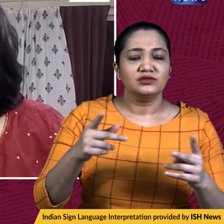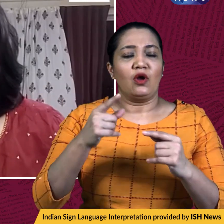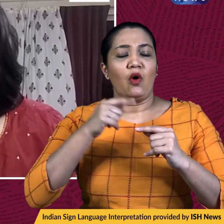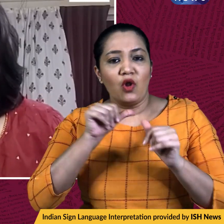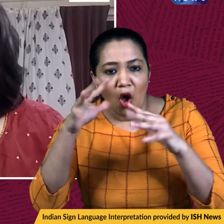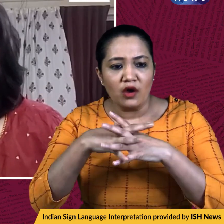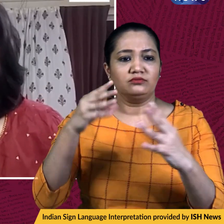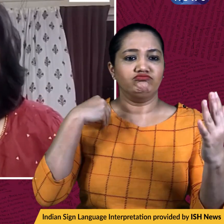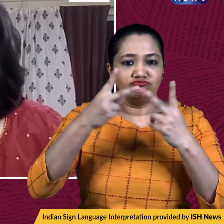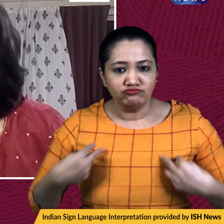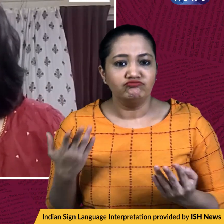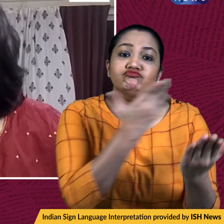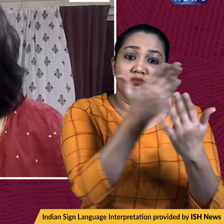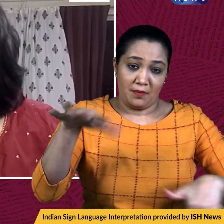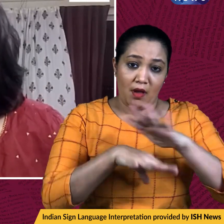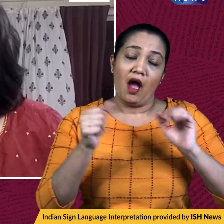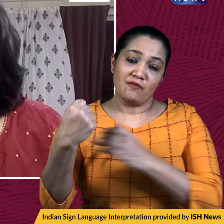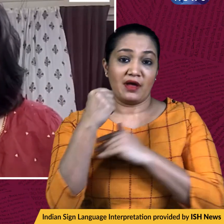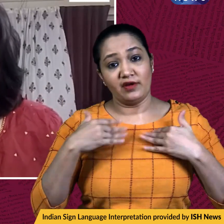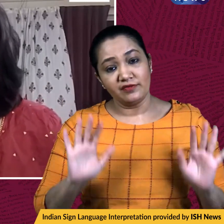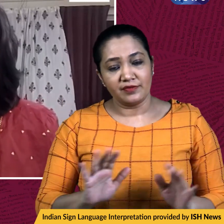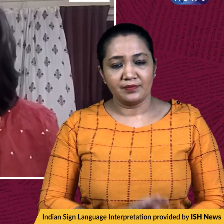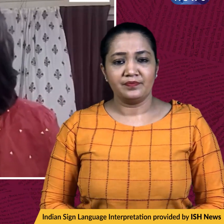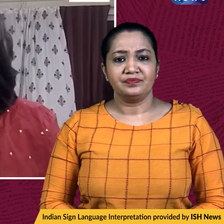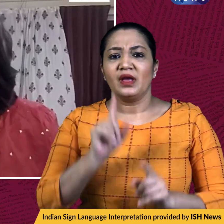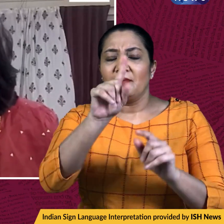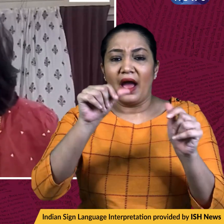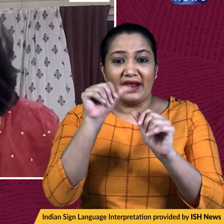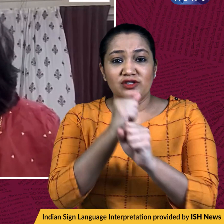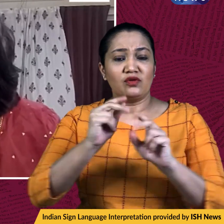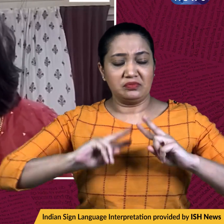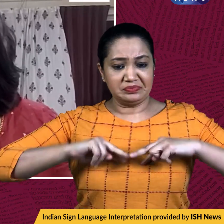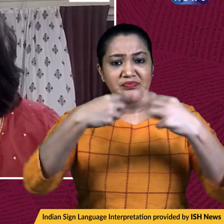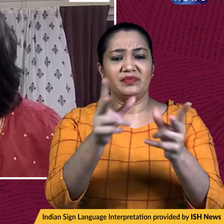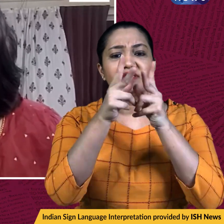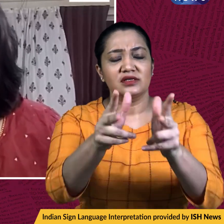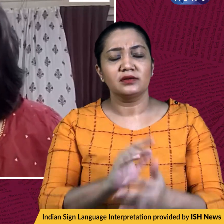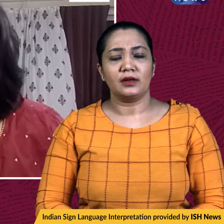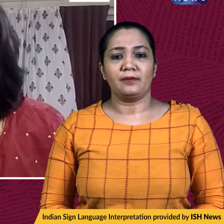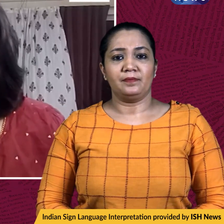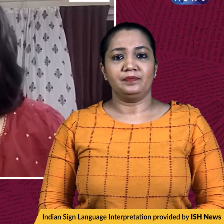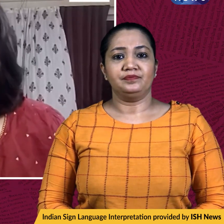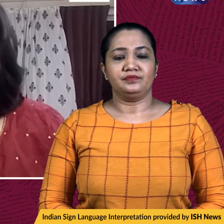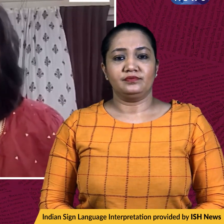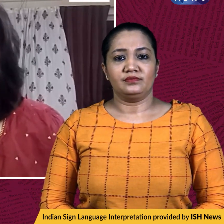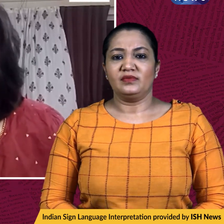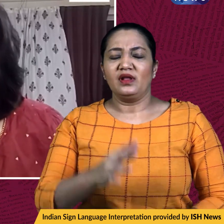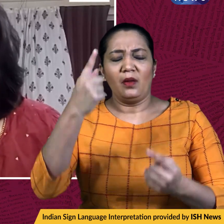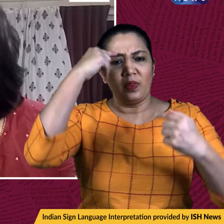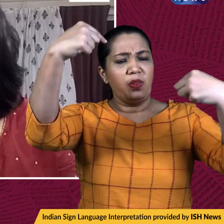legal action against him. Now, Mr. Grover has hit back at the company and in the statement today has said that he's appalled by the